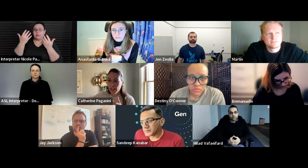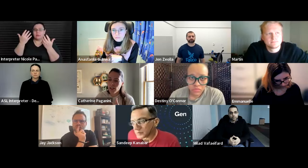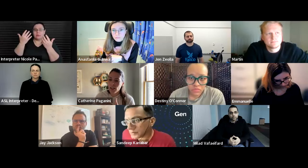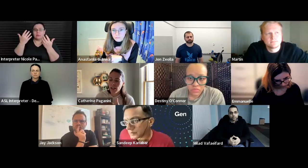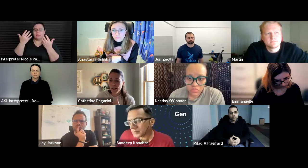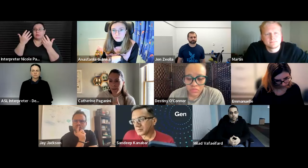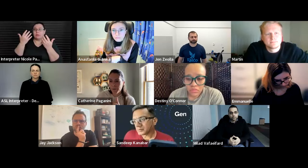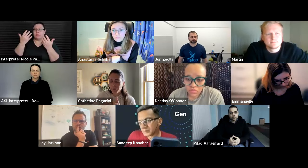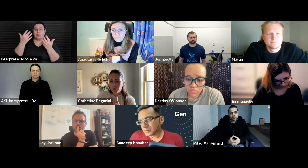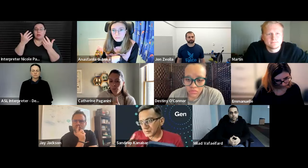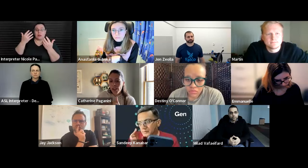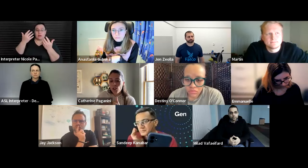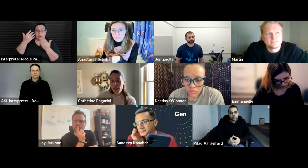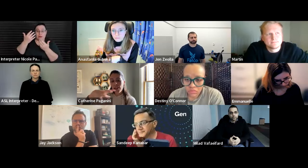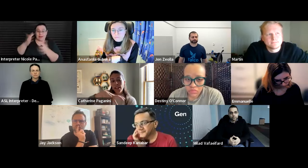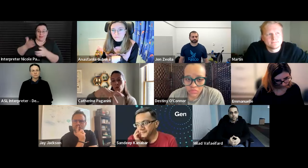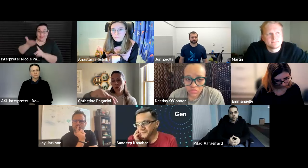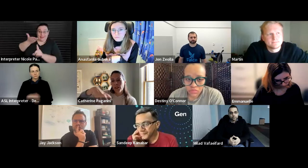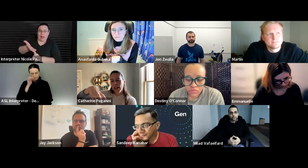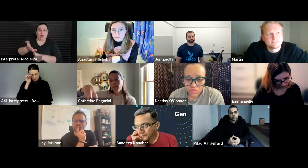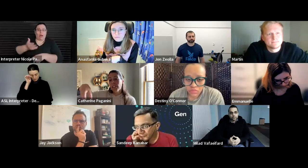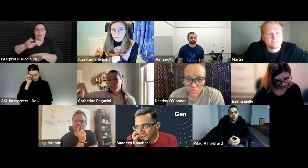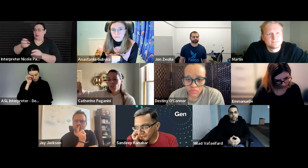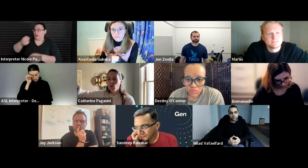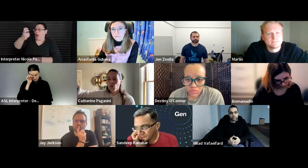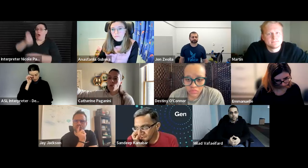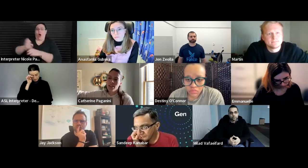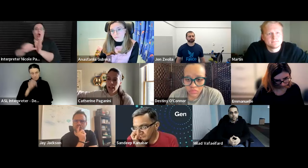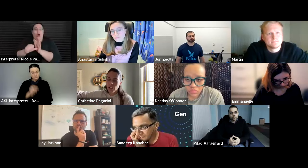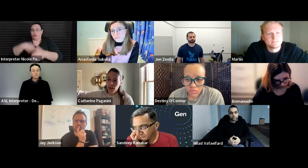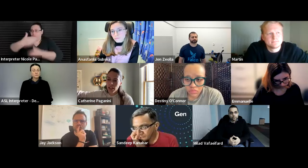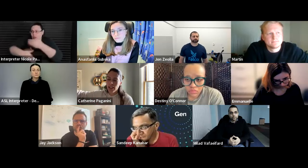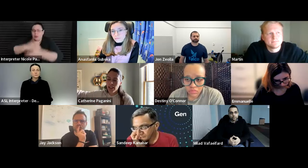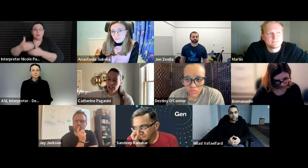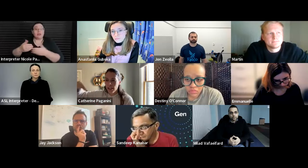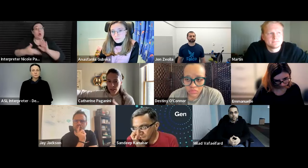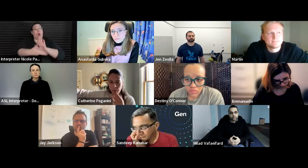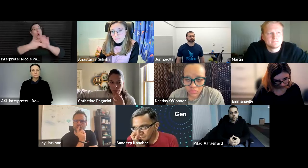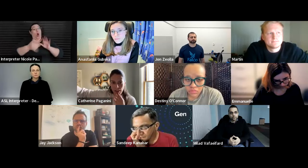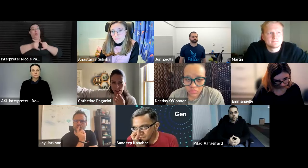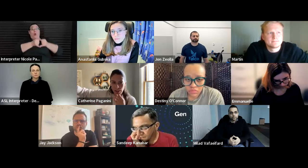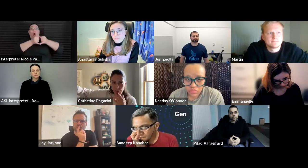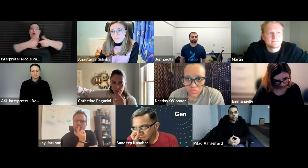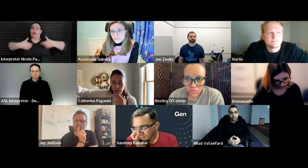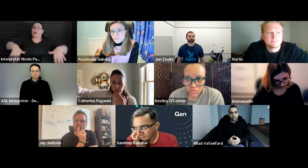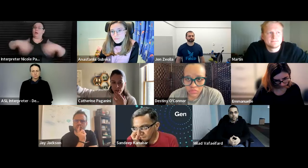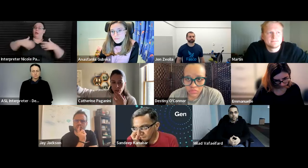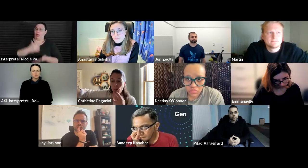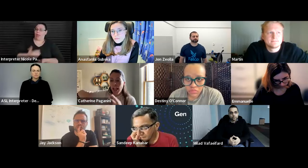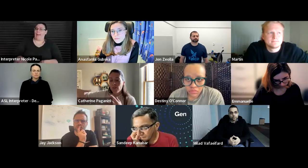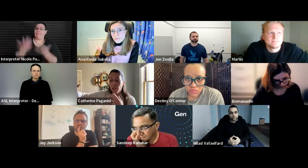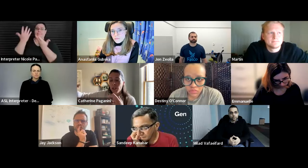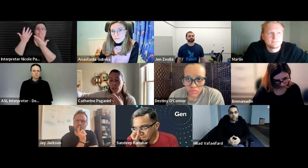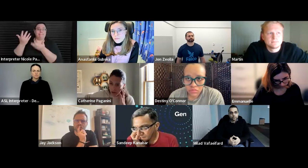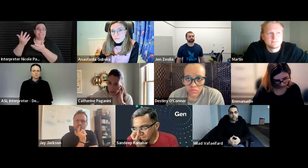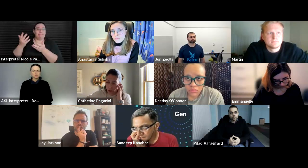make wins there um and so i think the award kind of leads towards that right and then um um kind